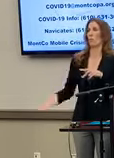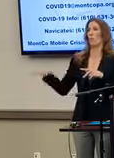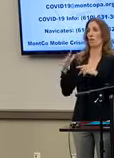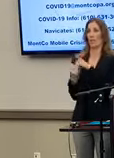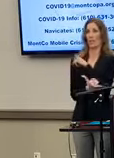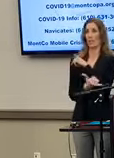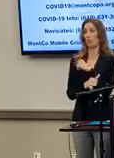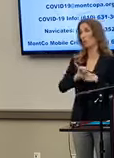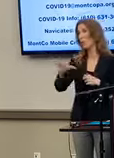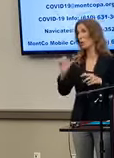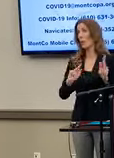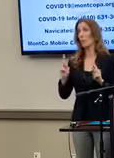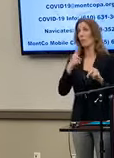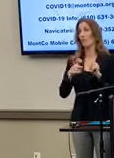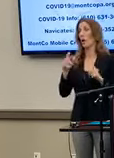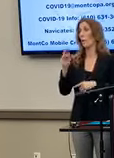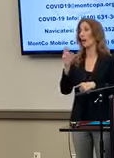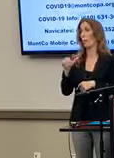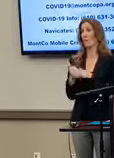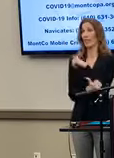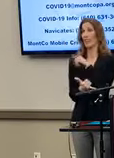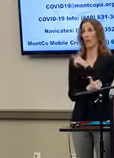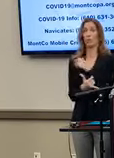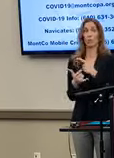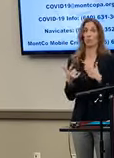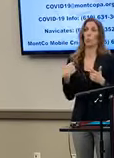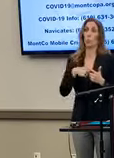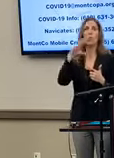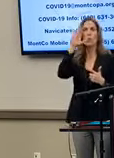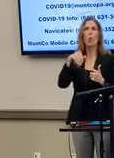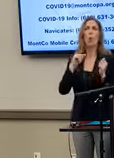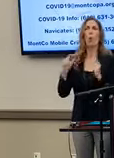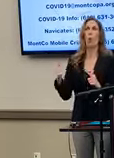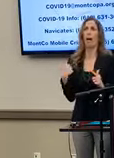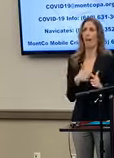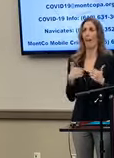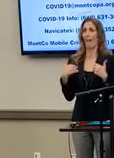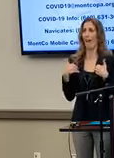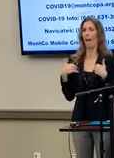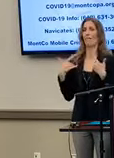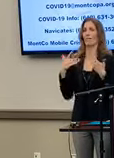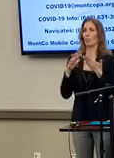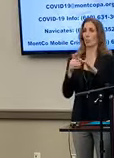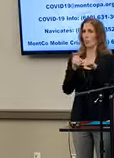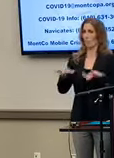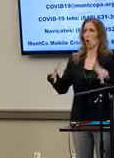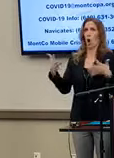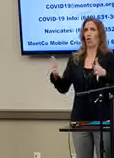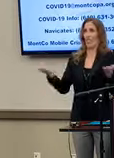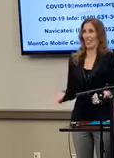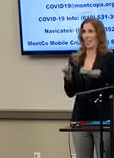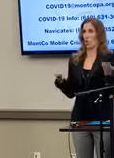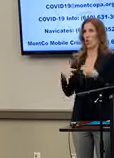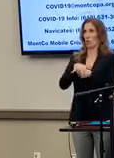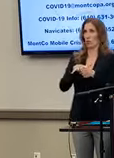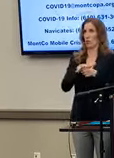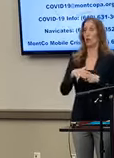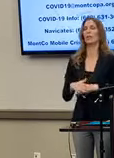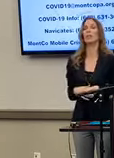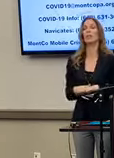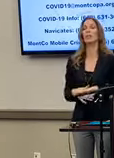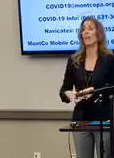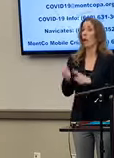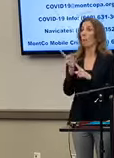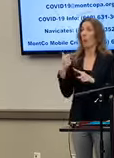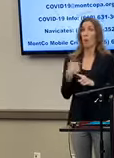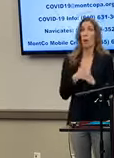as well as people from Montgomery County, which we have, as we all know, communities spread in our region. So in the moment when